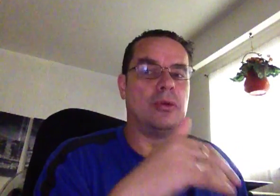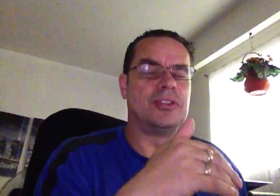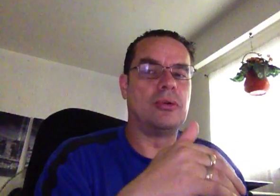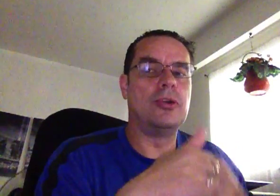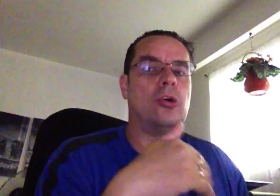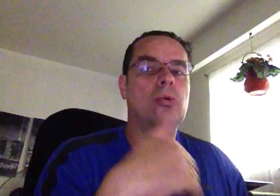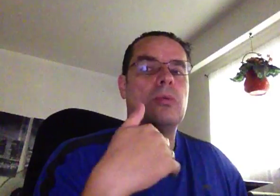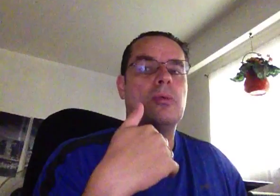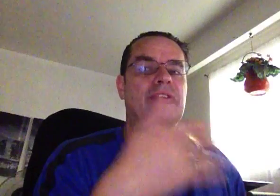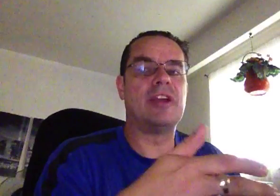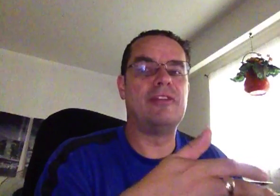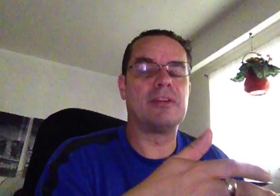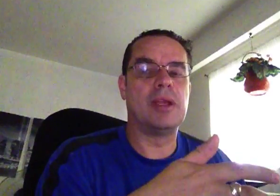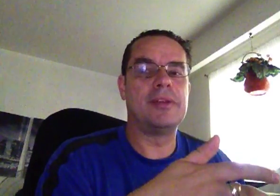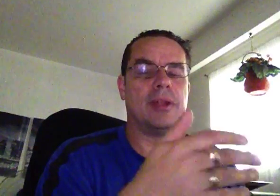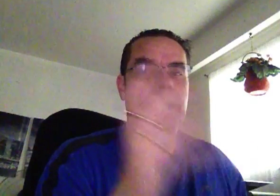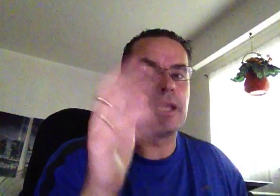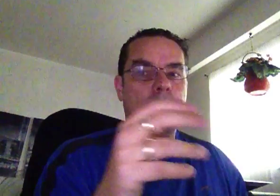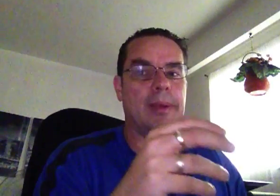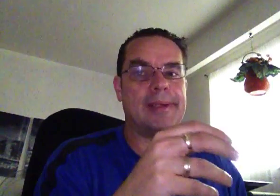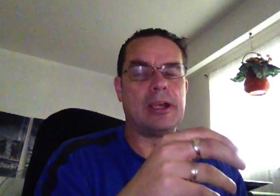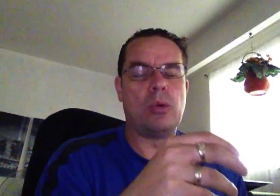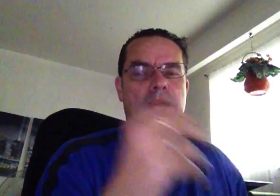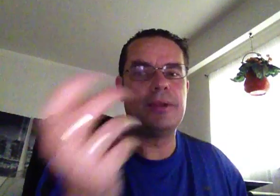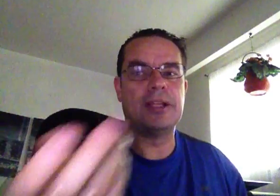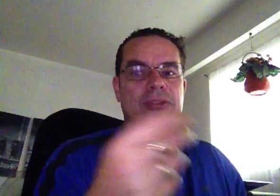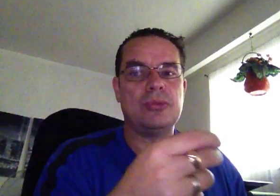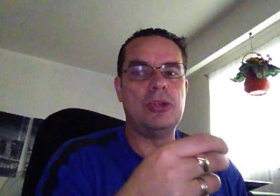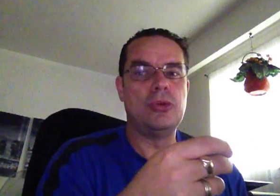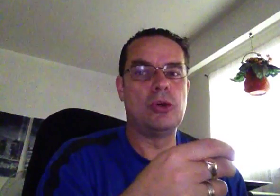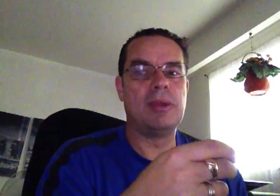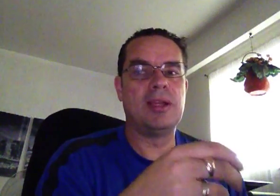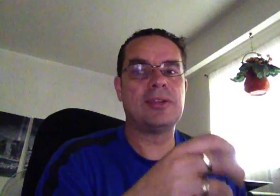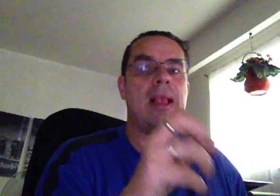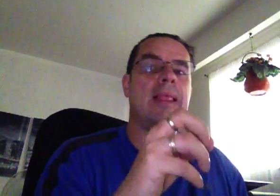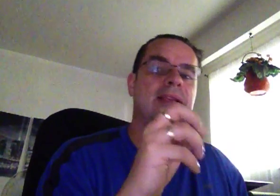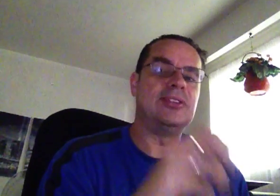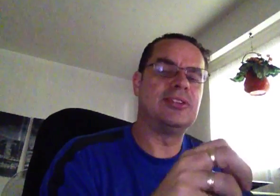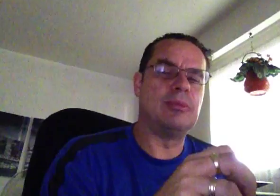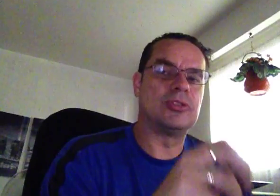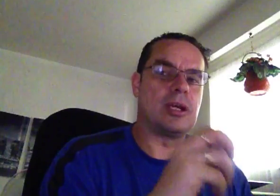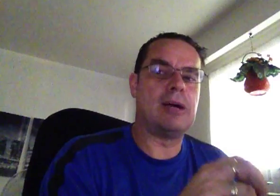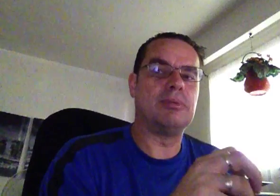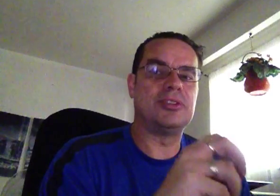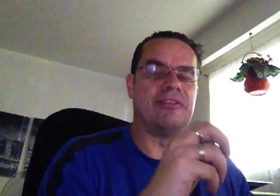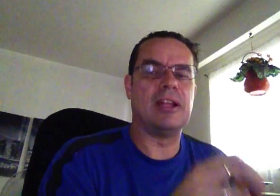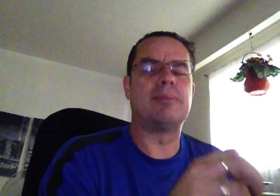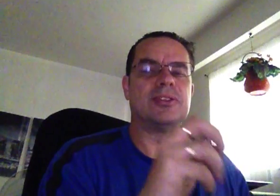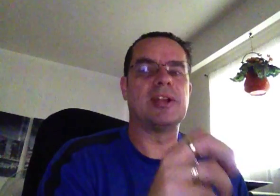those that don't know, well, my friend from London, I call him the London Quant, that's who you know him as. He's easily the most accomplished developer slash